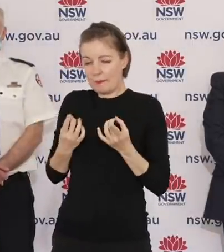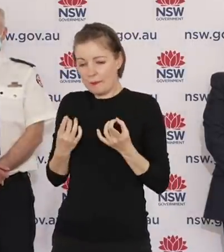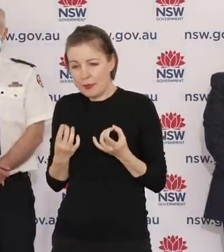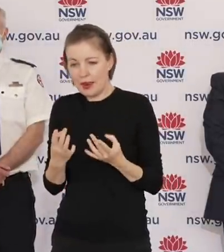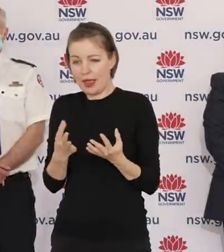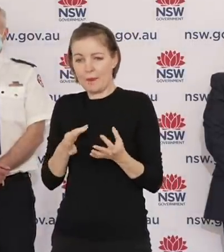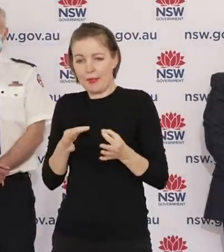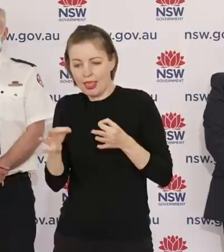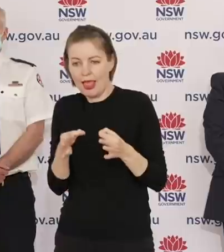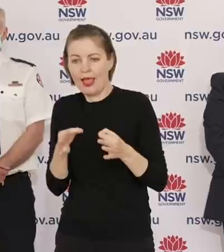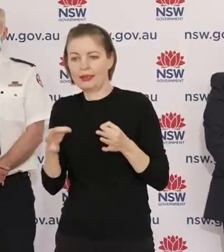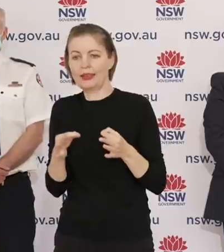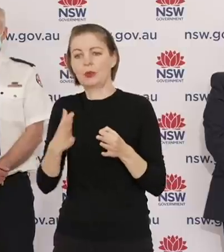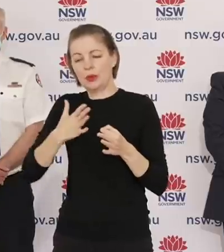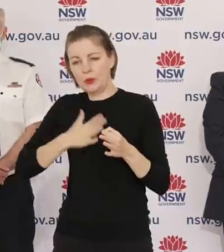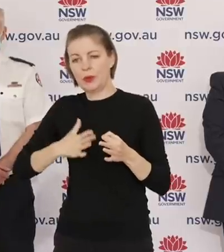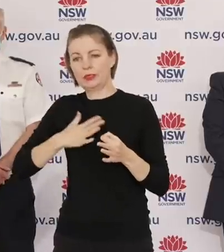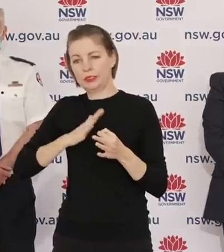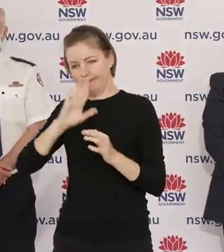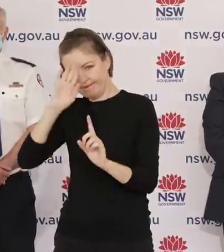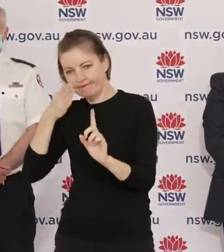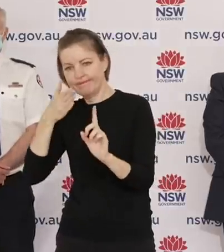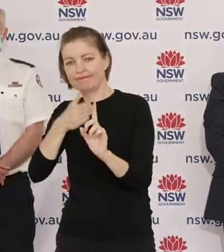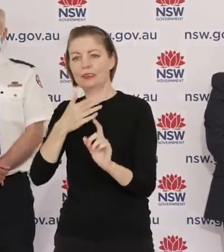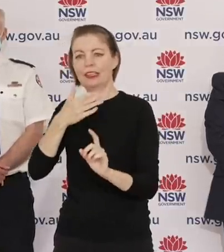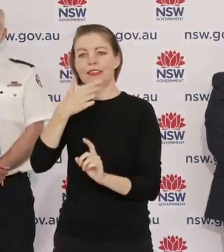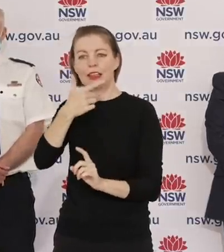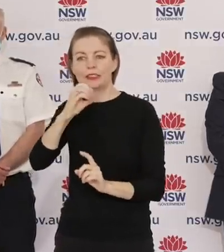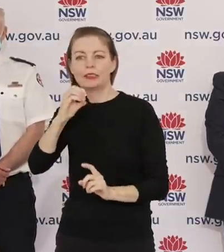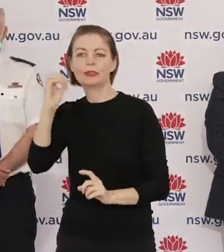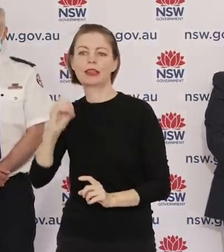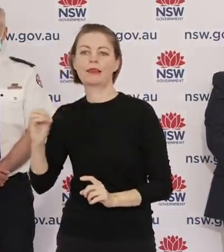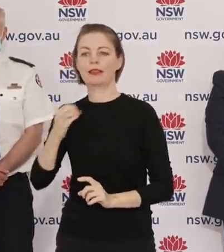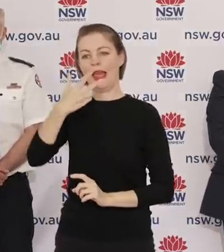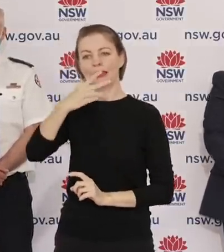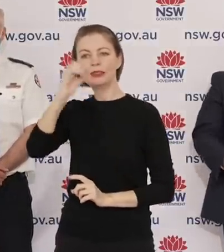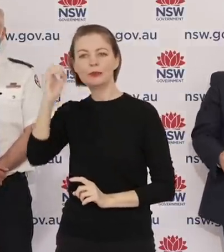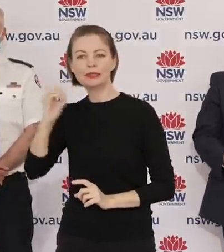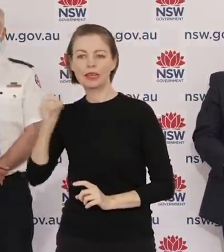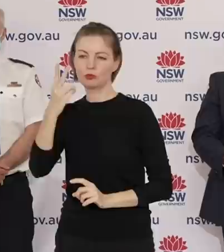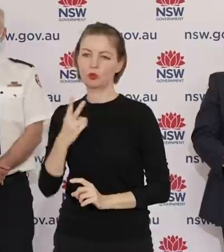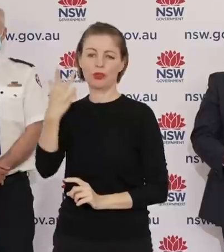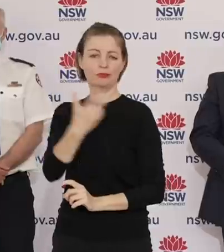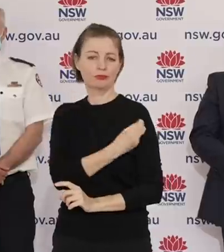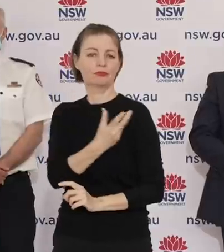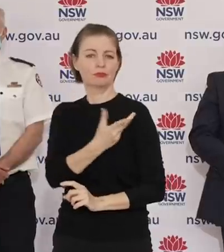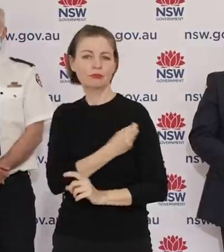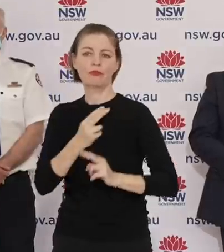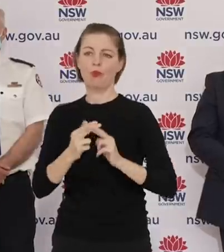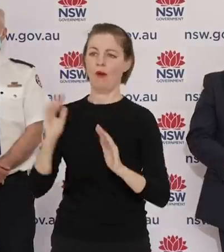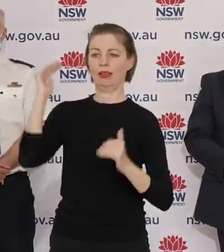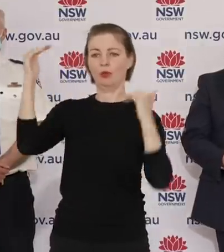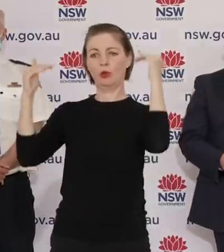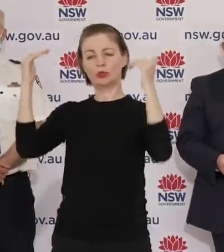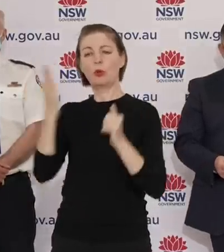once we present the 80% double dose is based on the fact that these restrictions remain in place until otherwise advised. Because